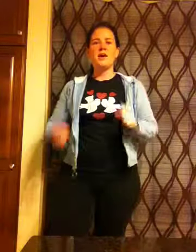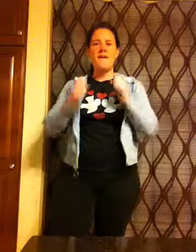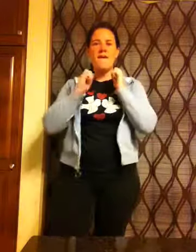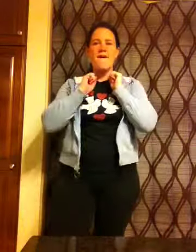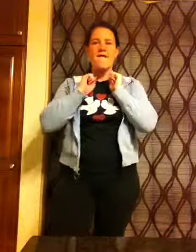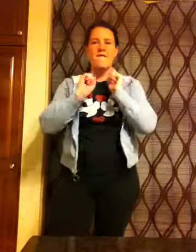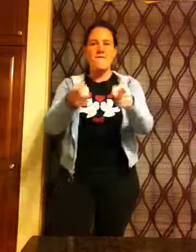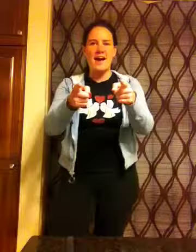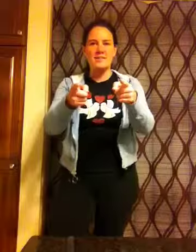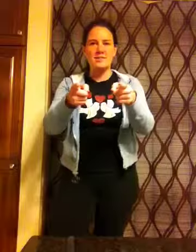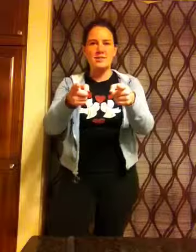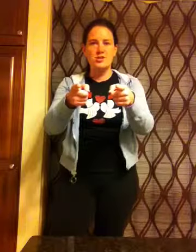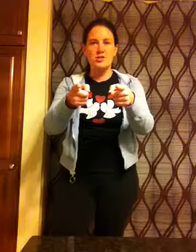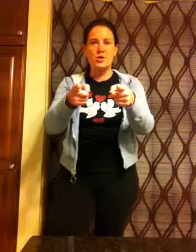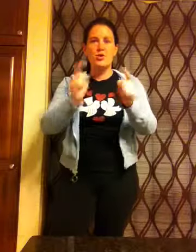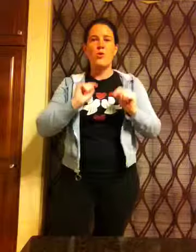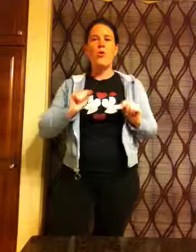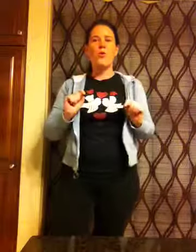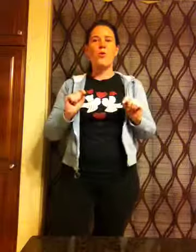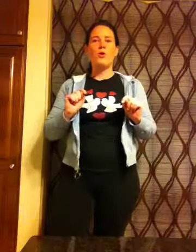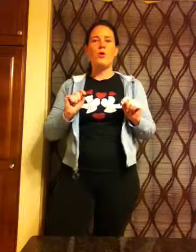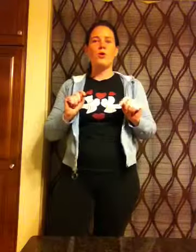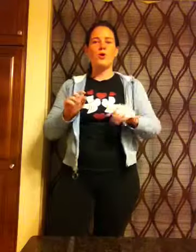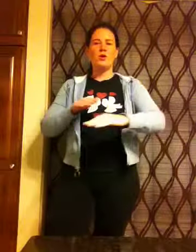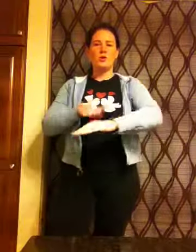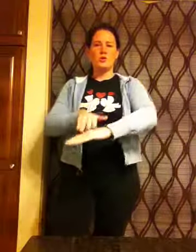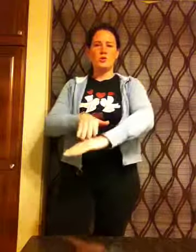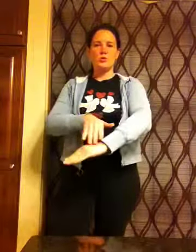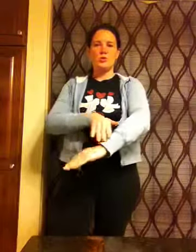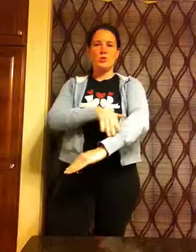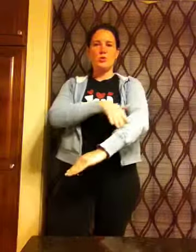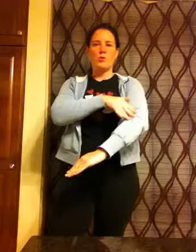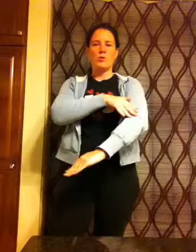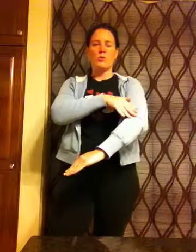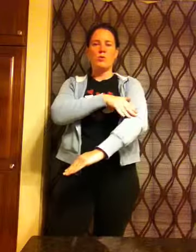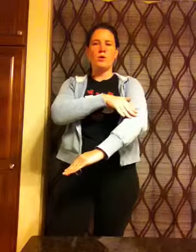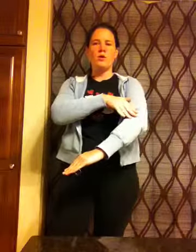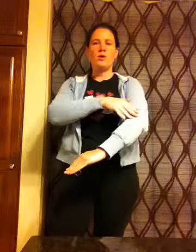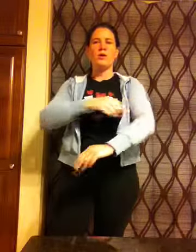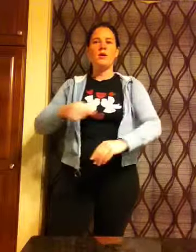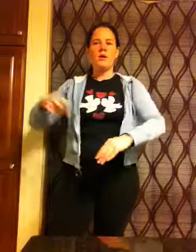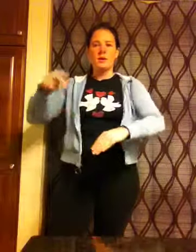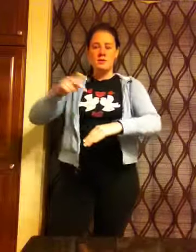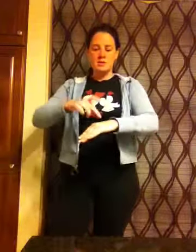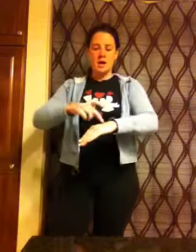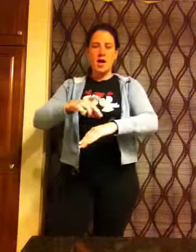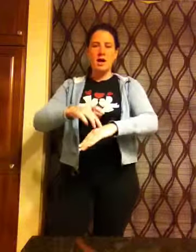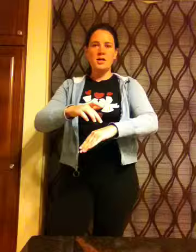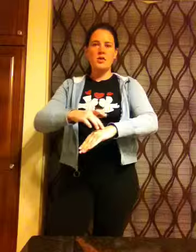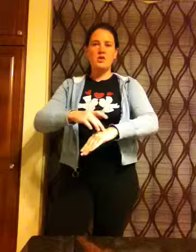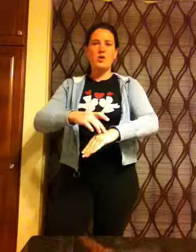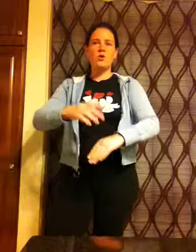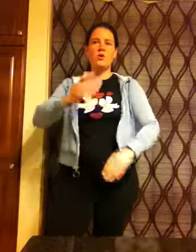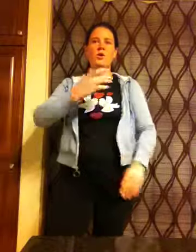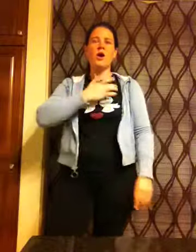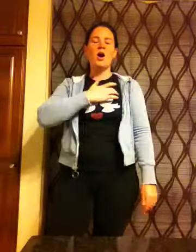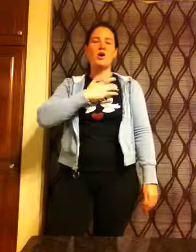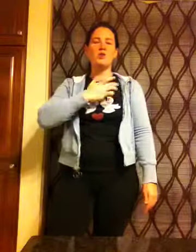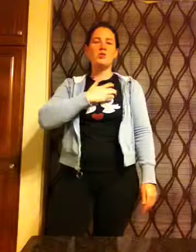fast or slow. Touch your heart